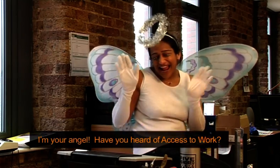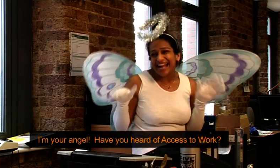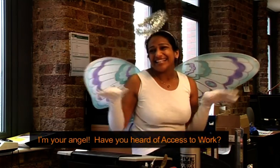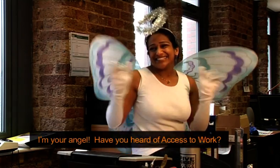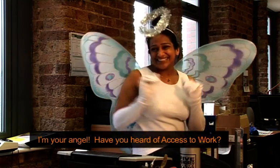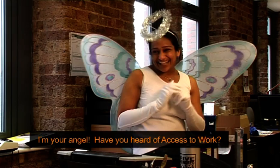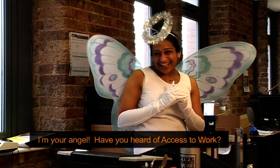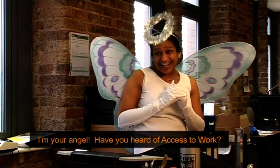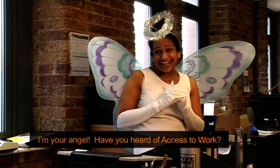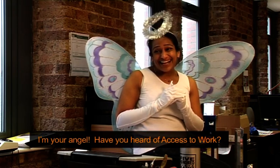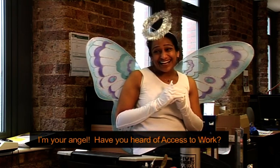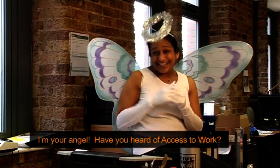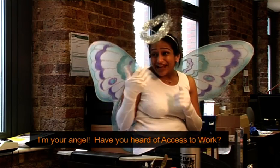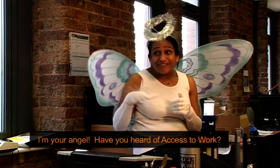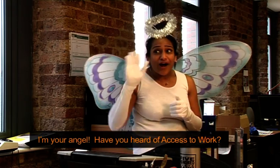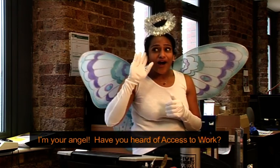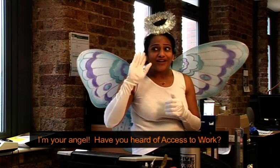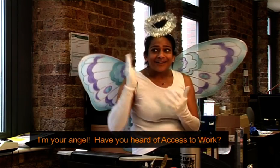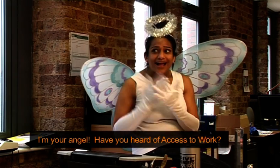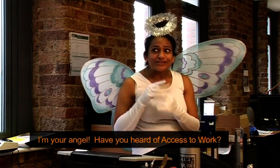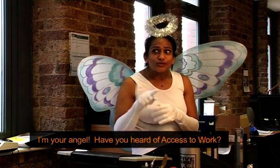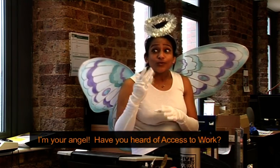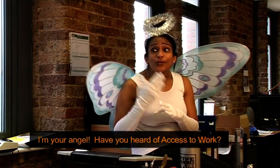I'm your angel! Have you heard of access to words?